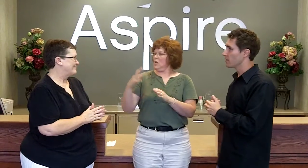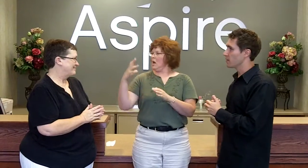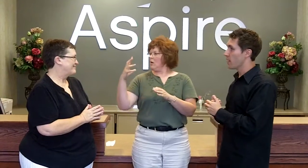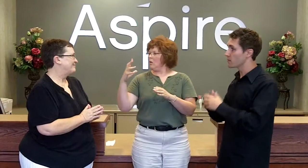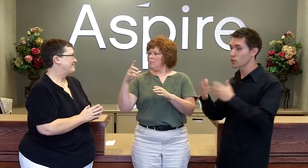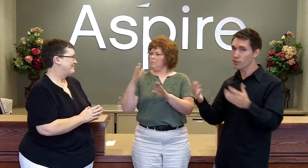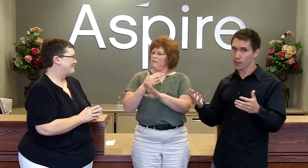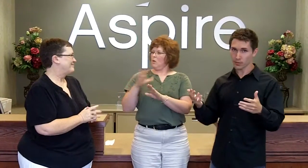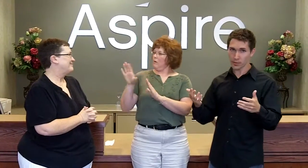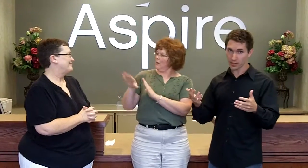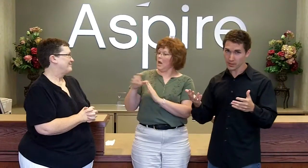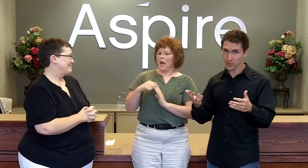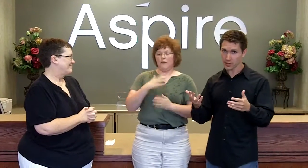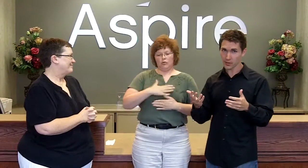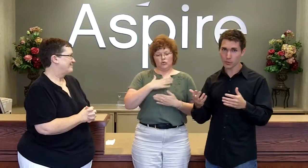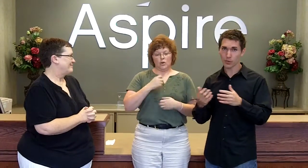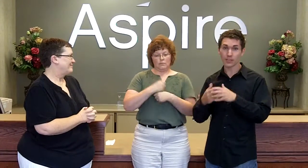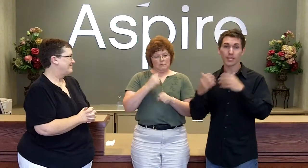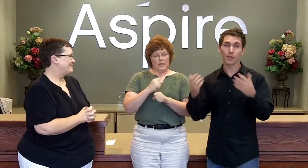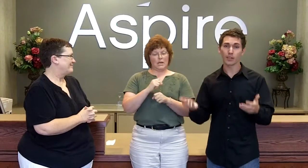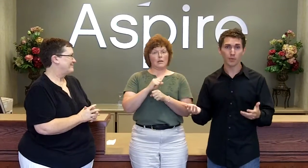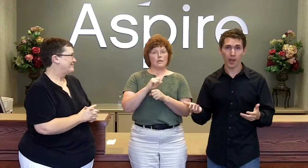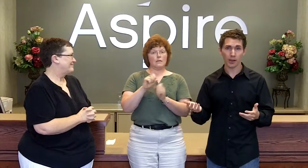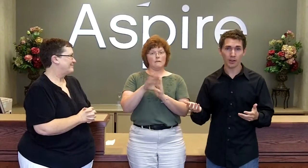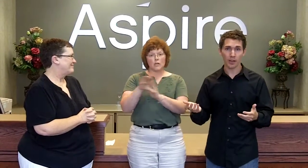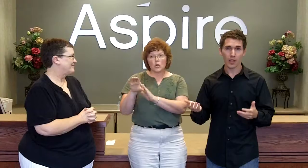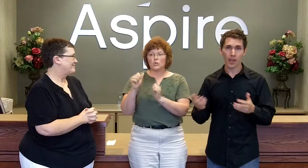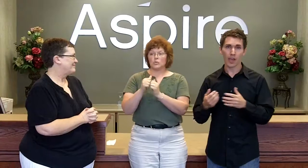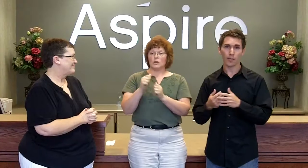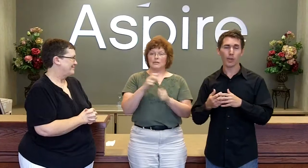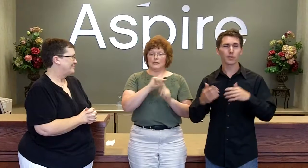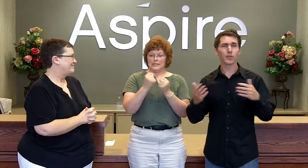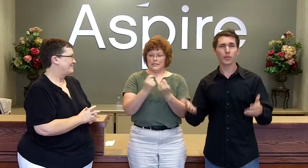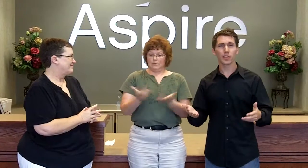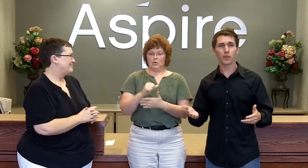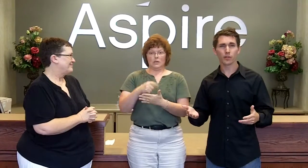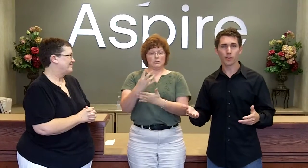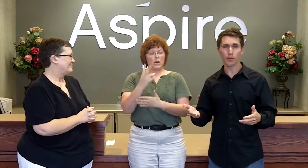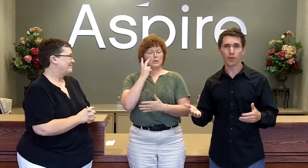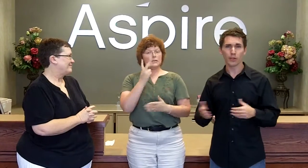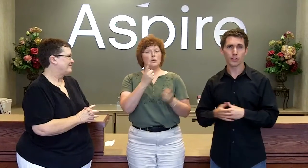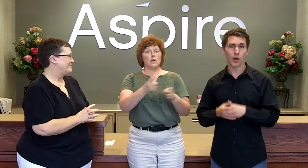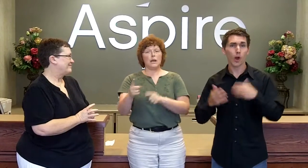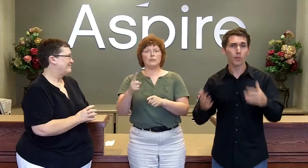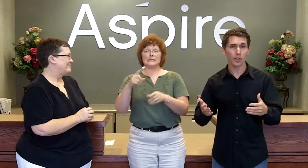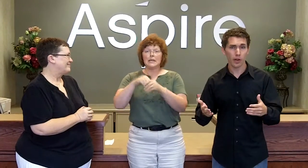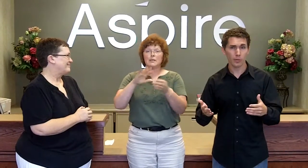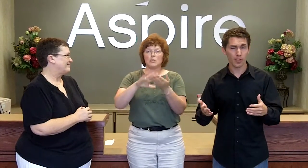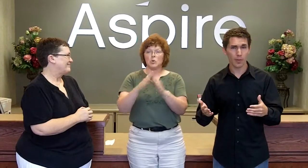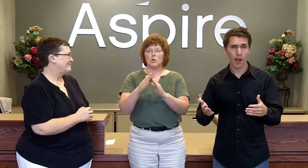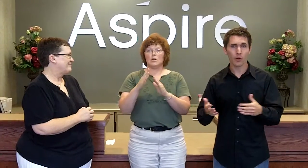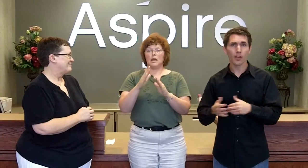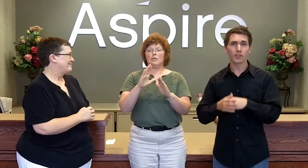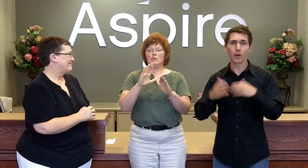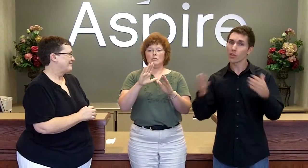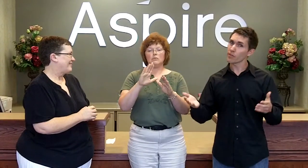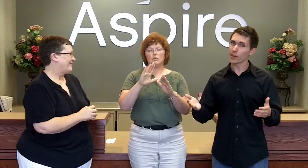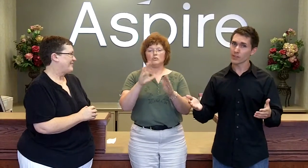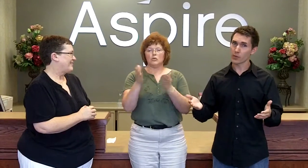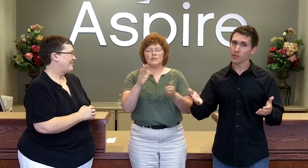I've enjoyed being able to make these videos with the team at Aspire, and being able to see what they do in the community. And so I hope that you're able to come out to all the events that